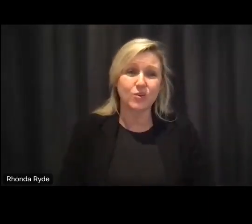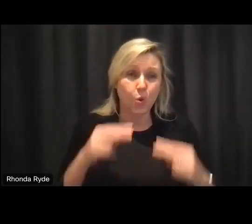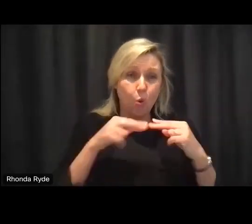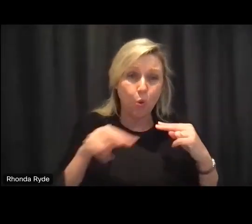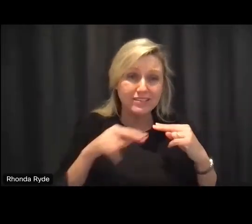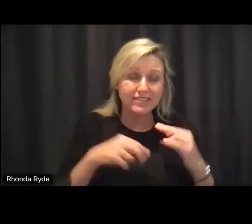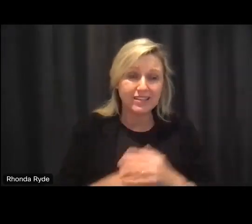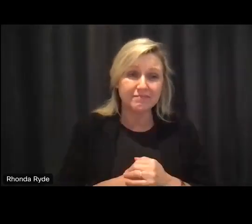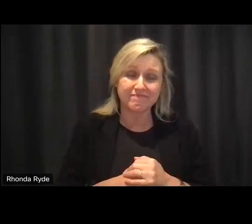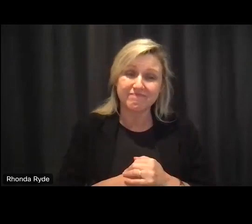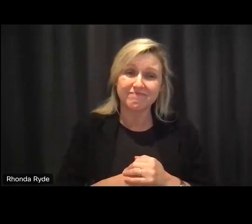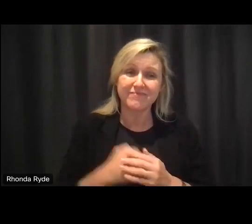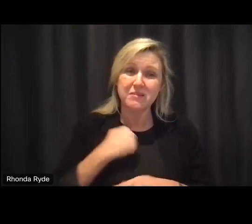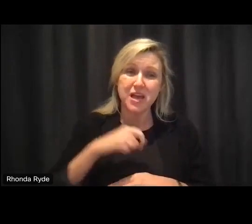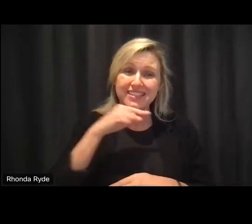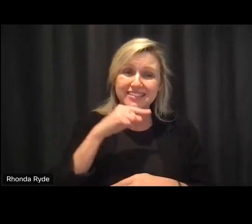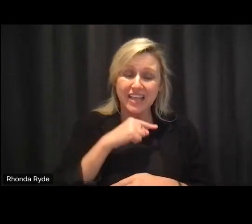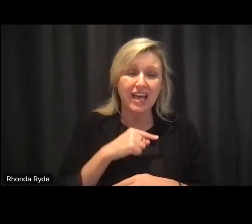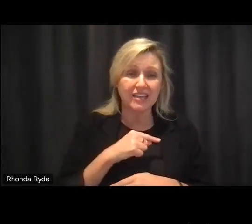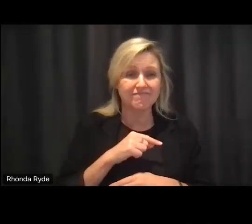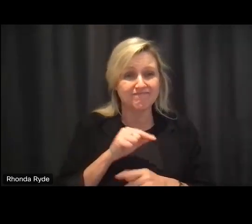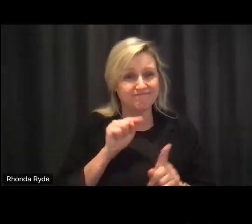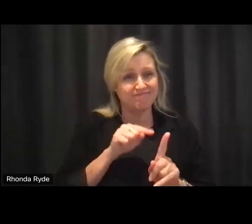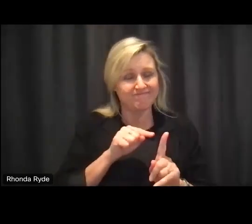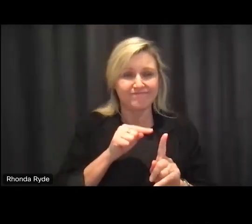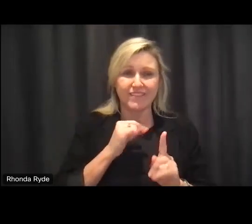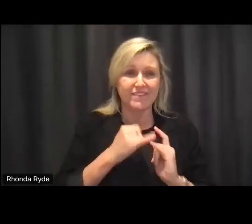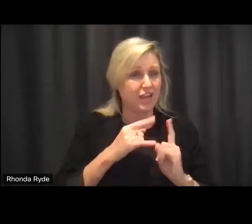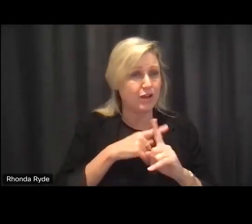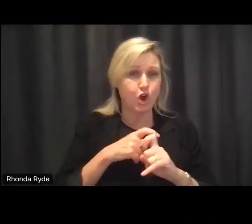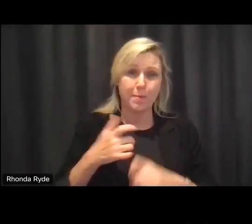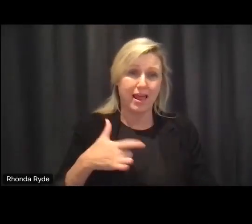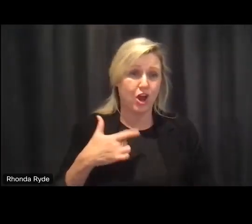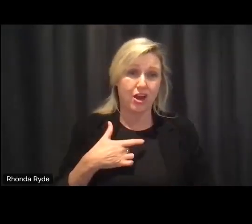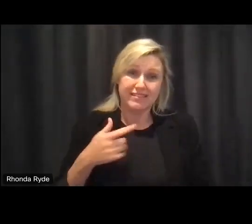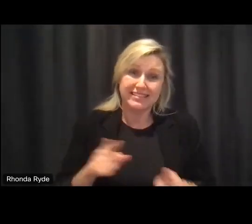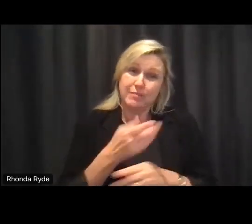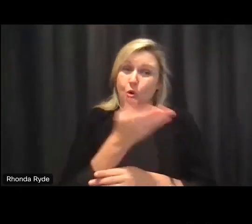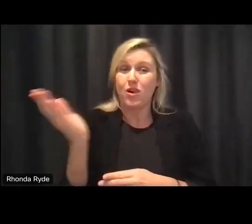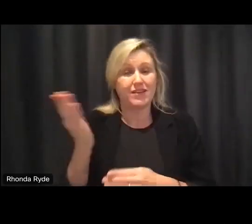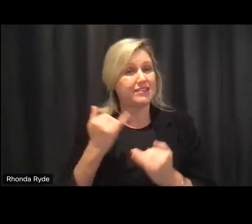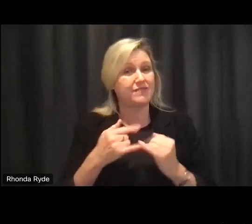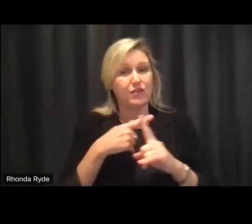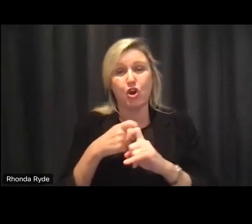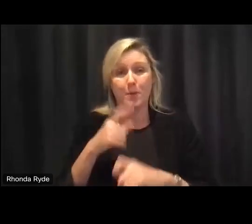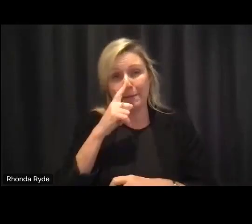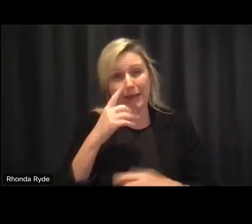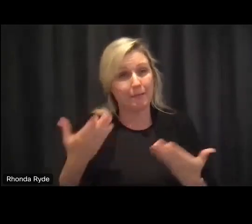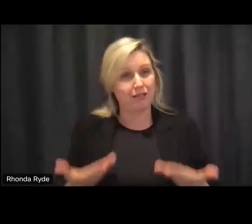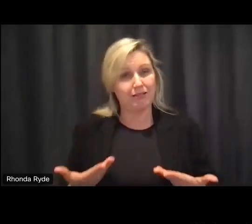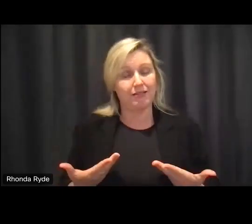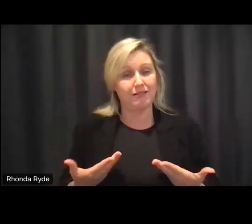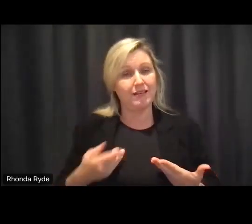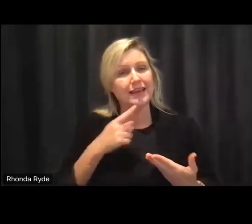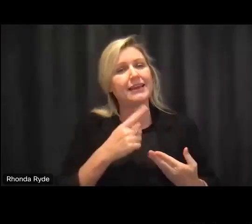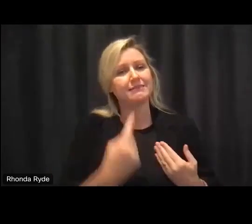he has complex um a life as we all are we're all complex individuals and that's the word he's an